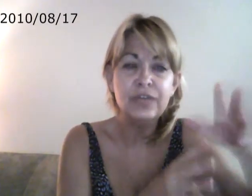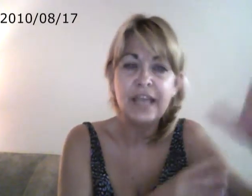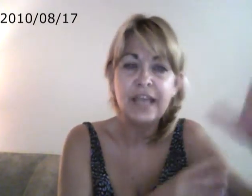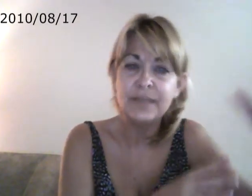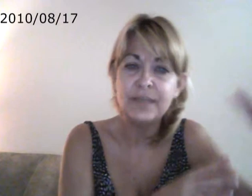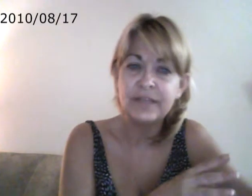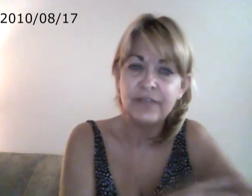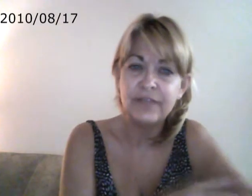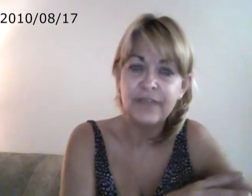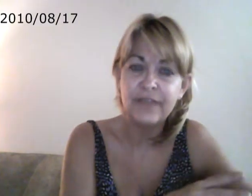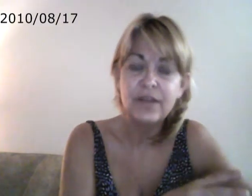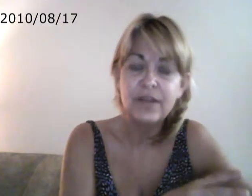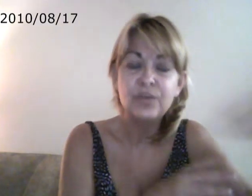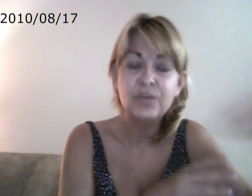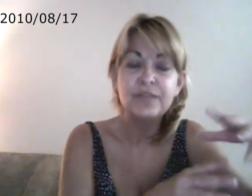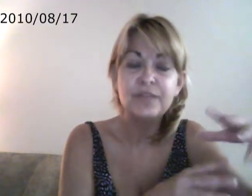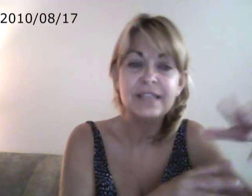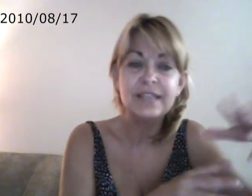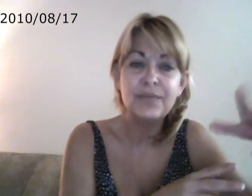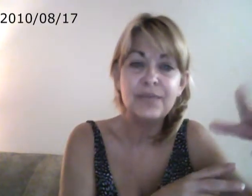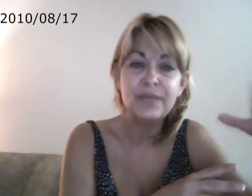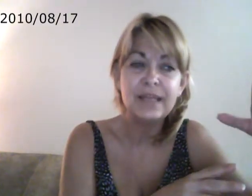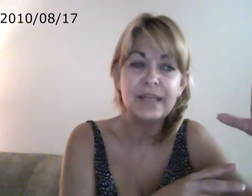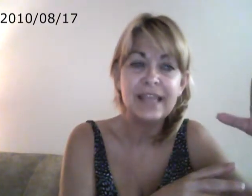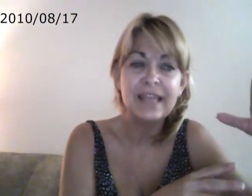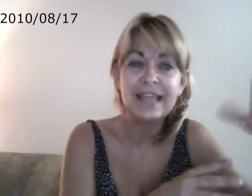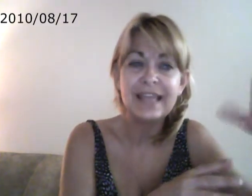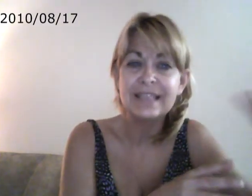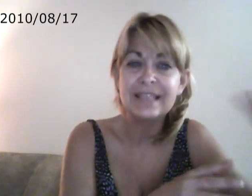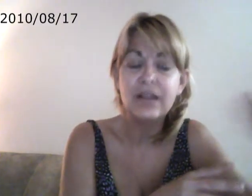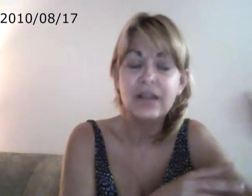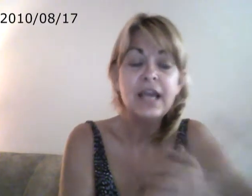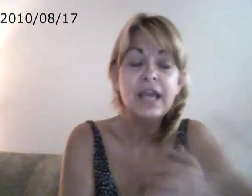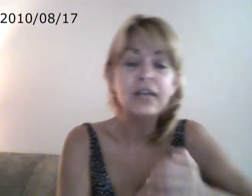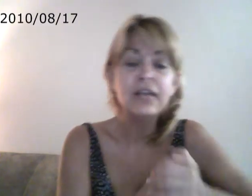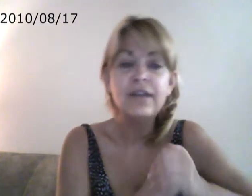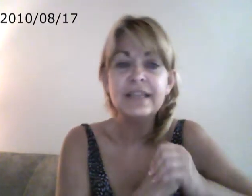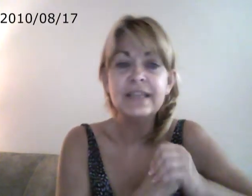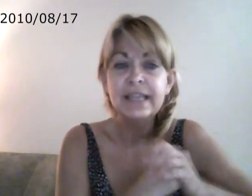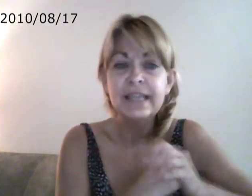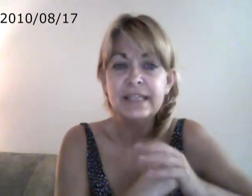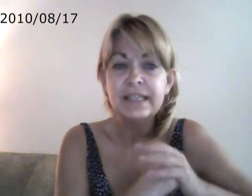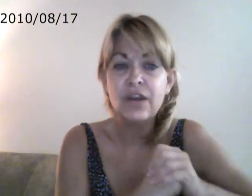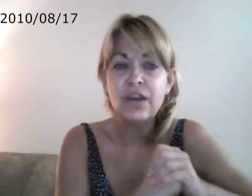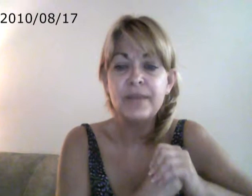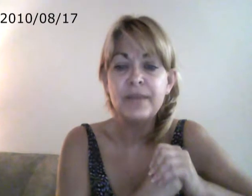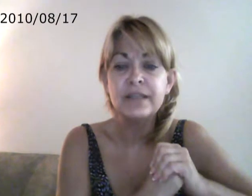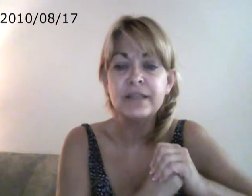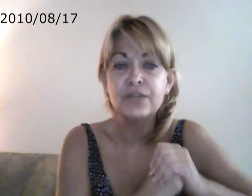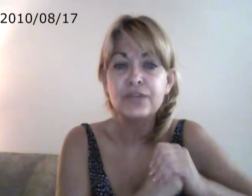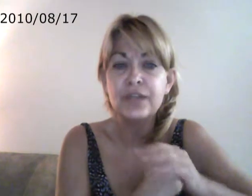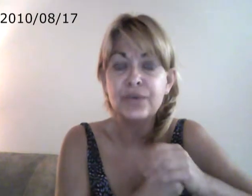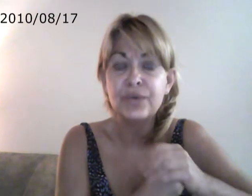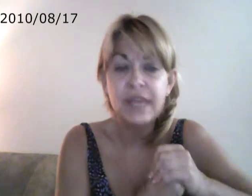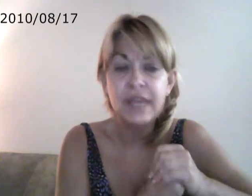aspect of life, which means they would be like they excel. And a lot of the elites are basically trying to create,